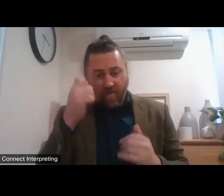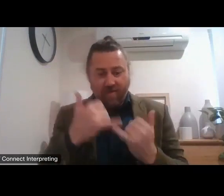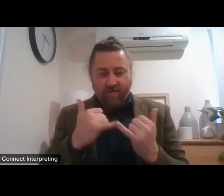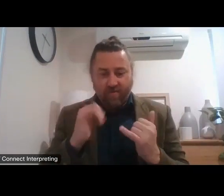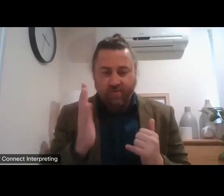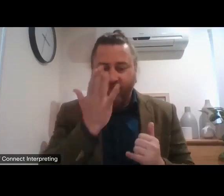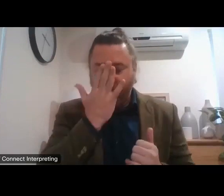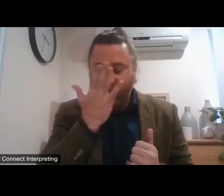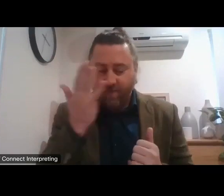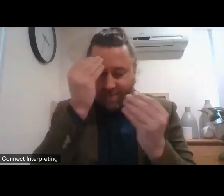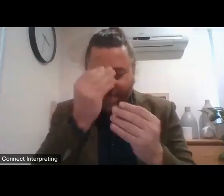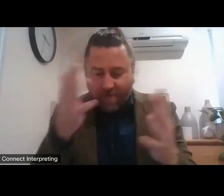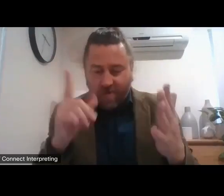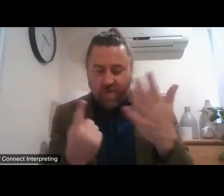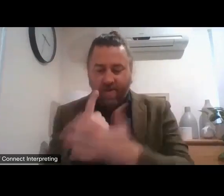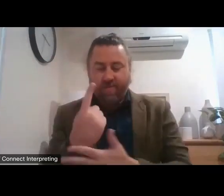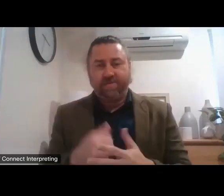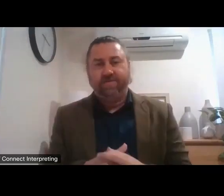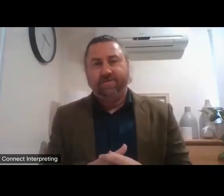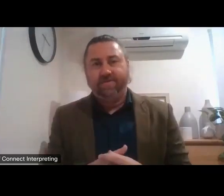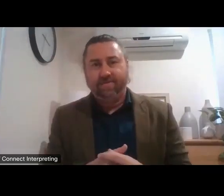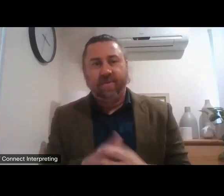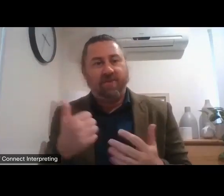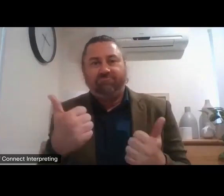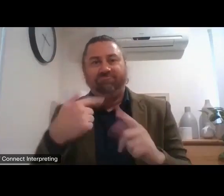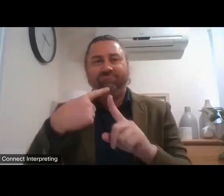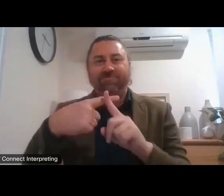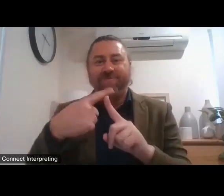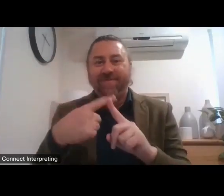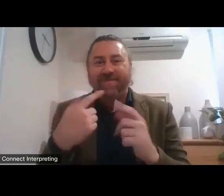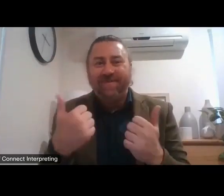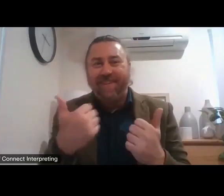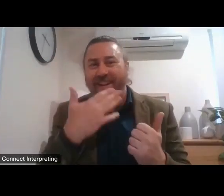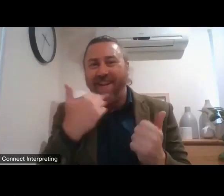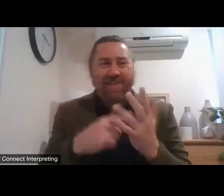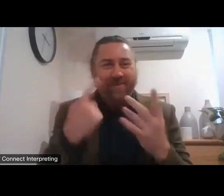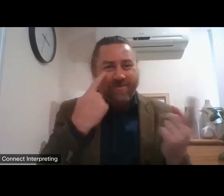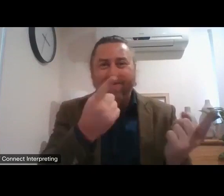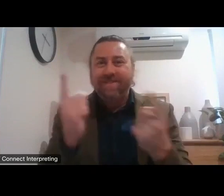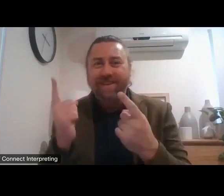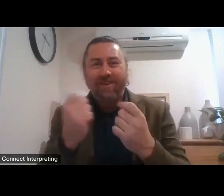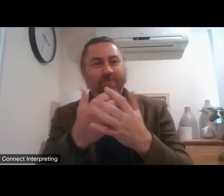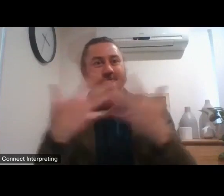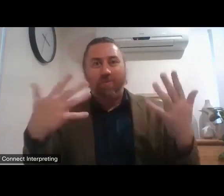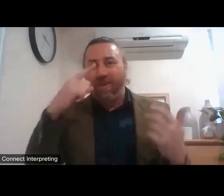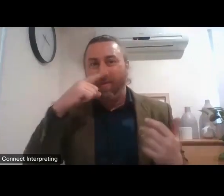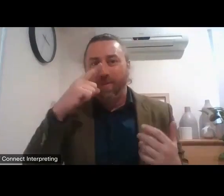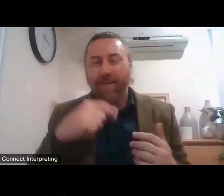notice, but it's really encouraging and pleasing to see so many people,